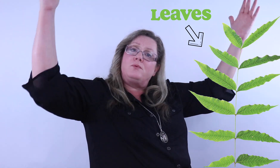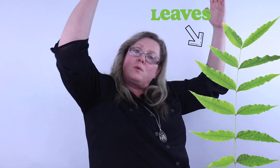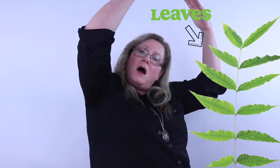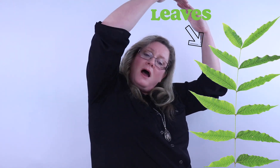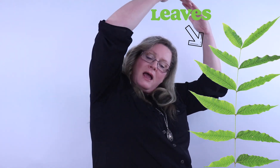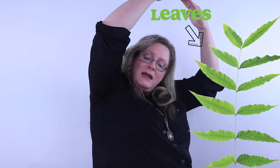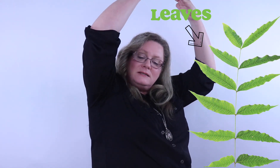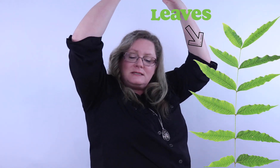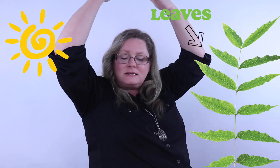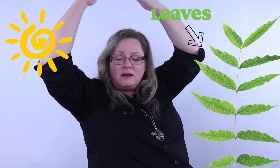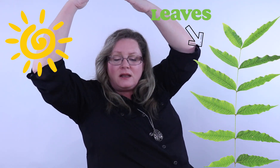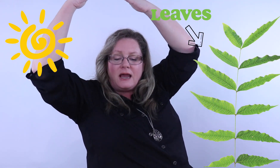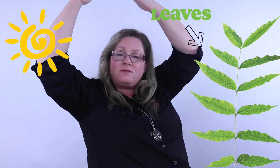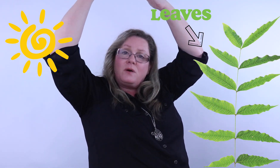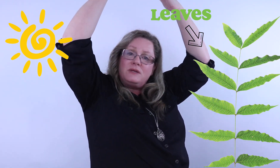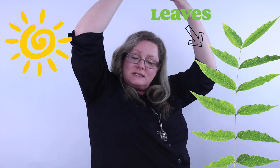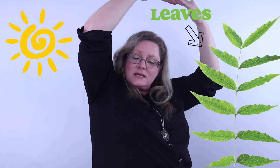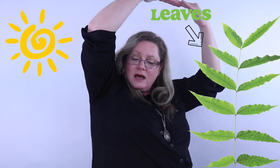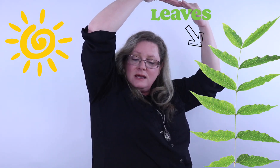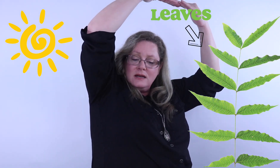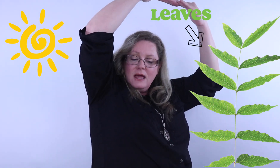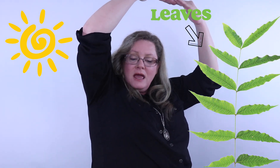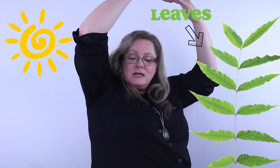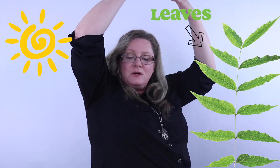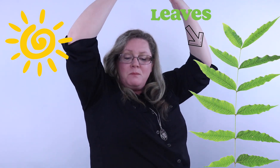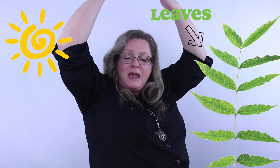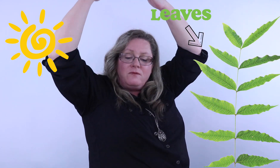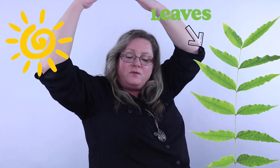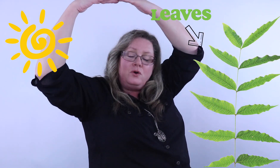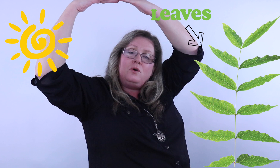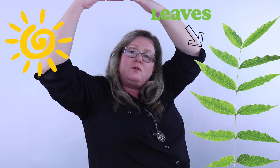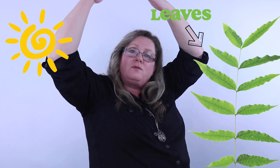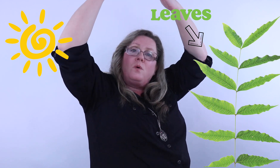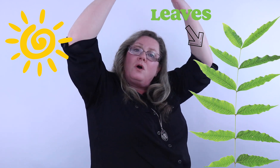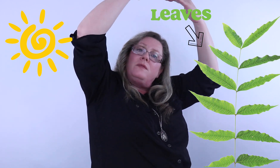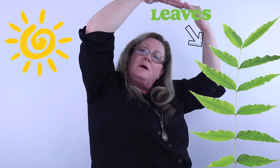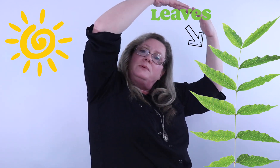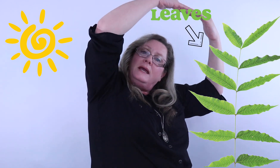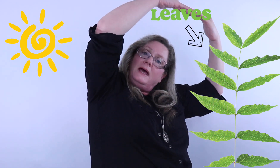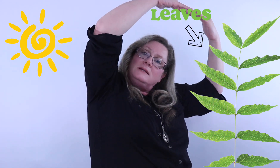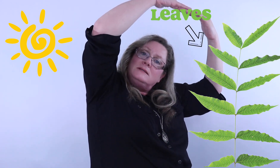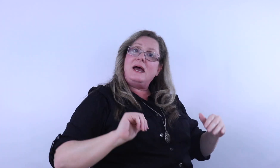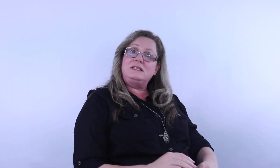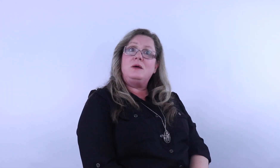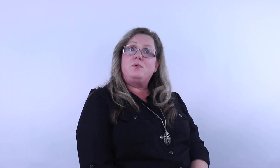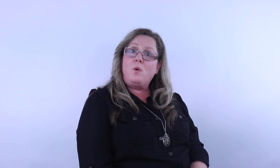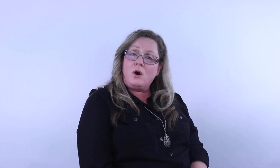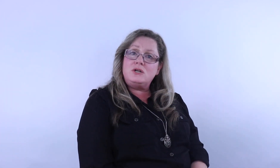bright sunlight from the sun to make food for the plant. That's an important